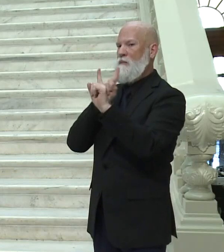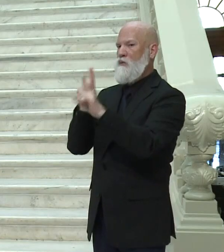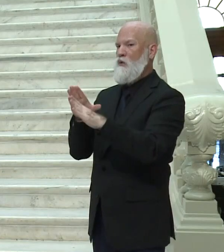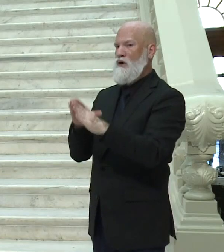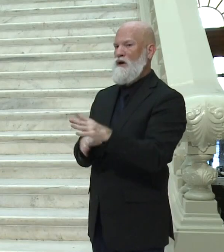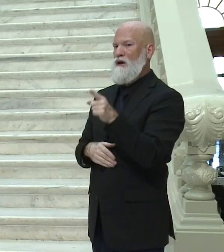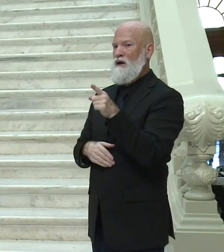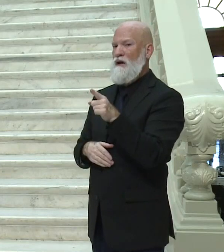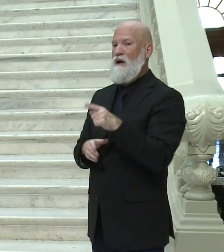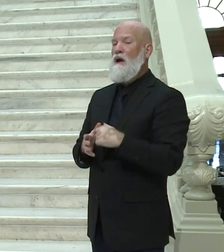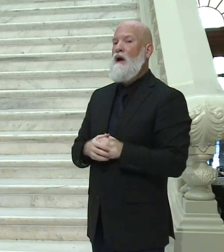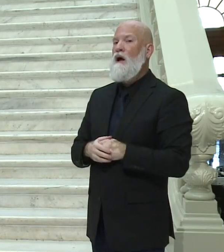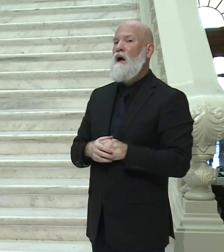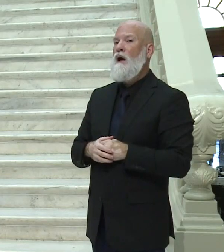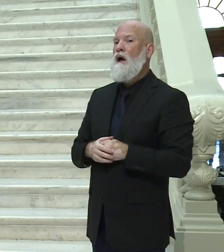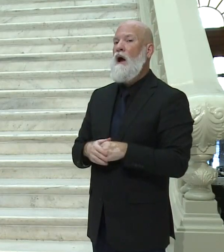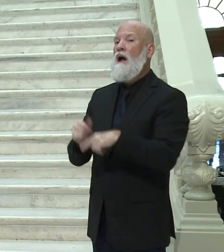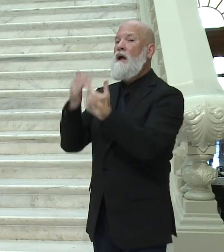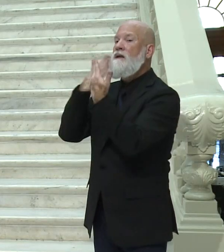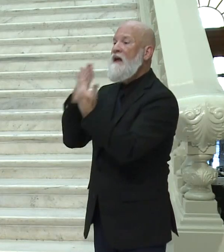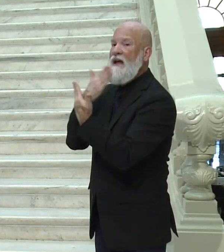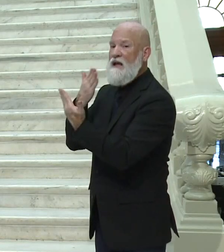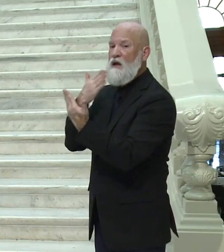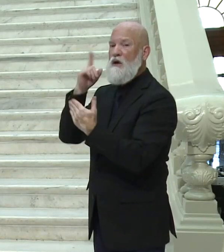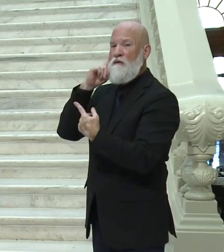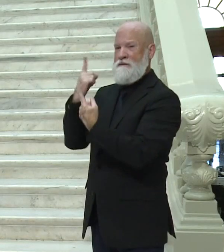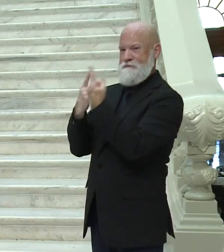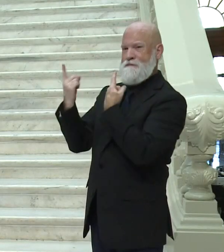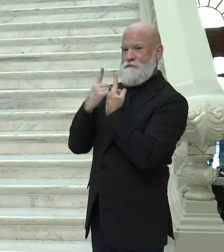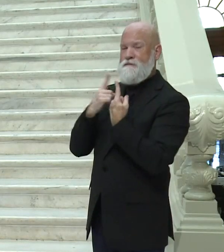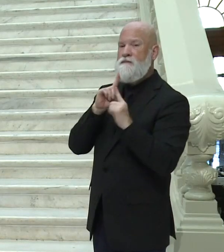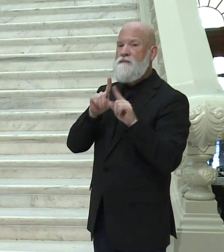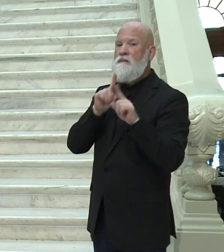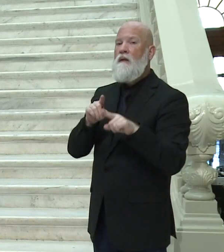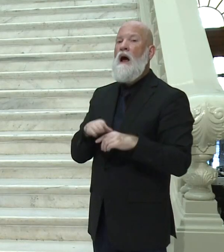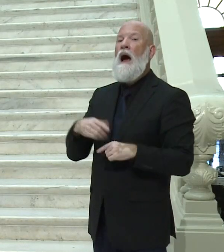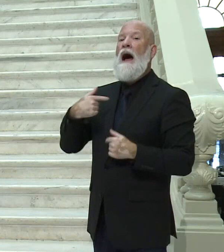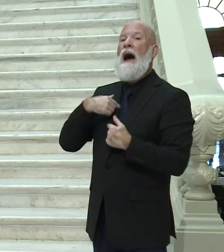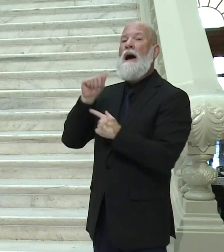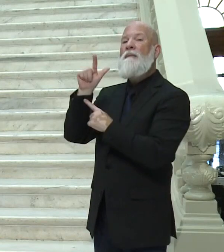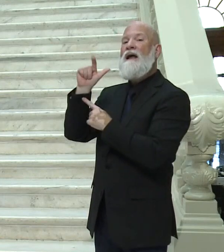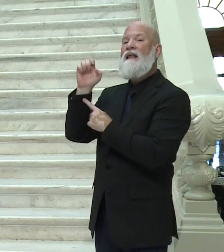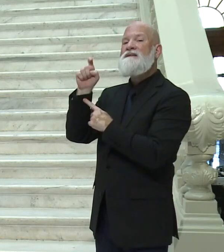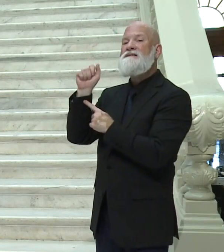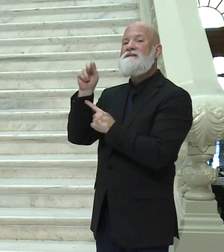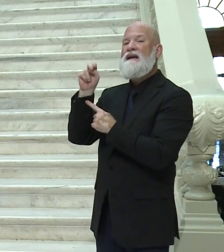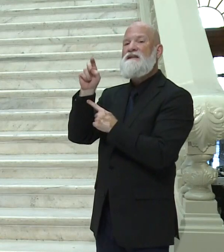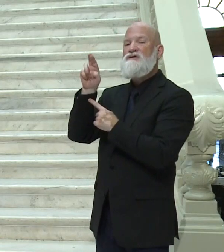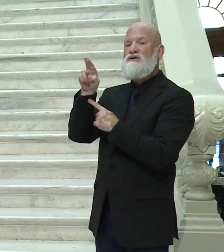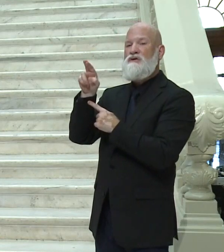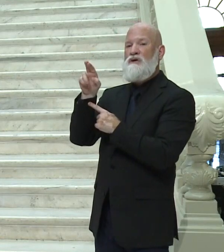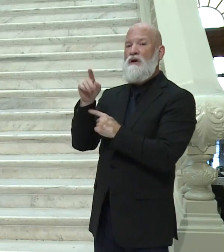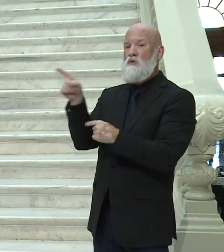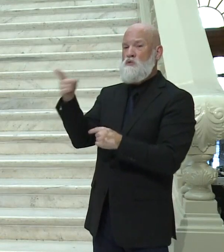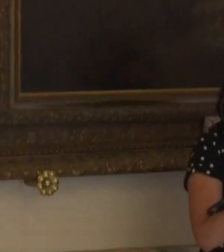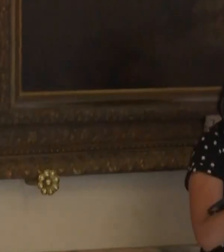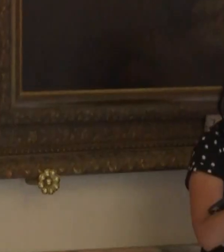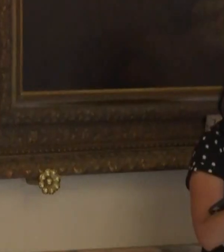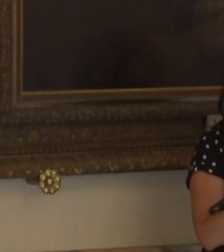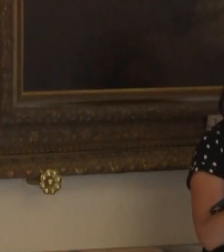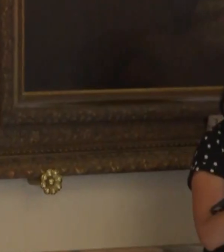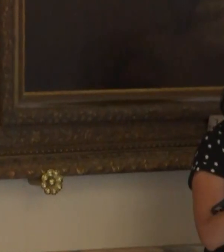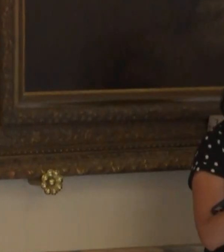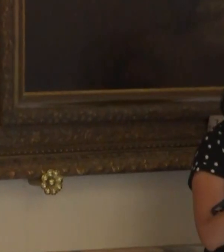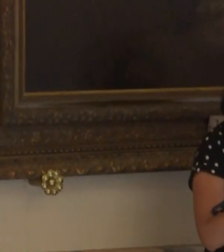Sir, good morning. Thank you for taking our questions. Melina Alexander with NBC News. You mentioned that Georgians don't need a mandate to do the right thing. My